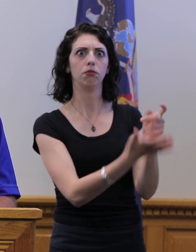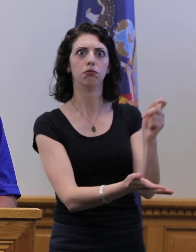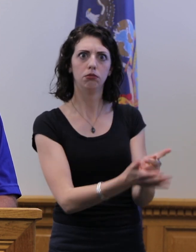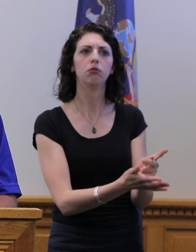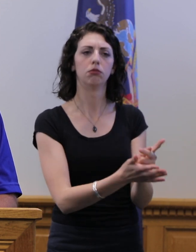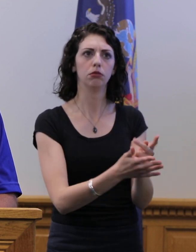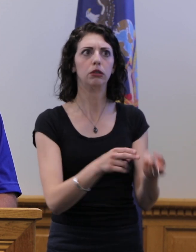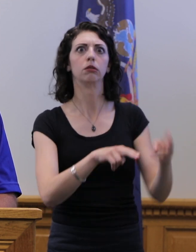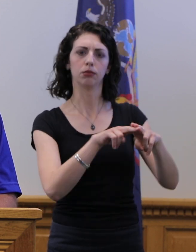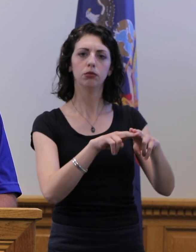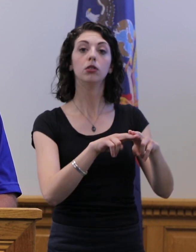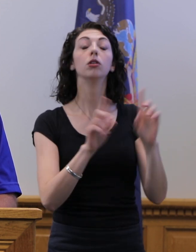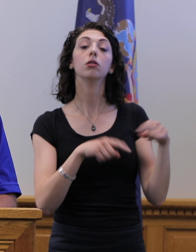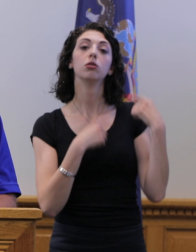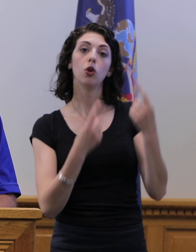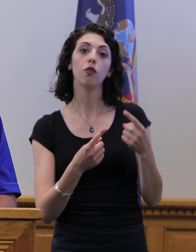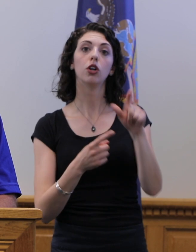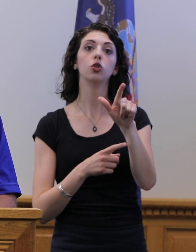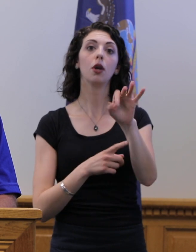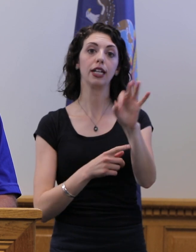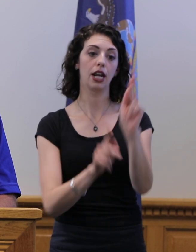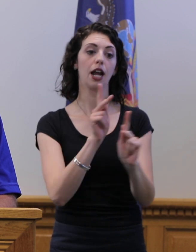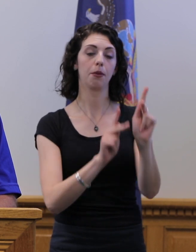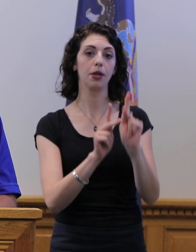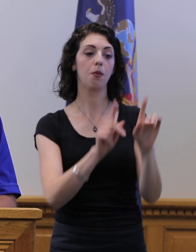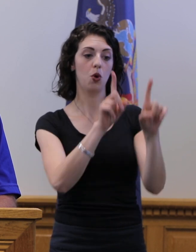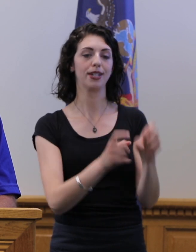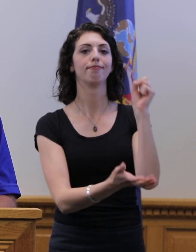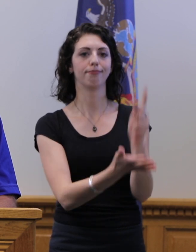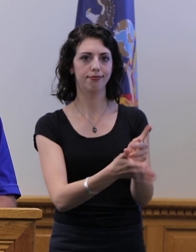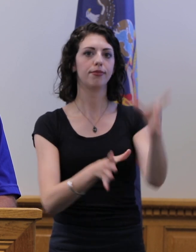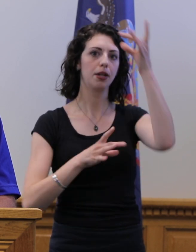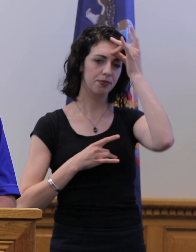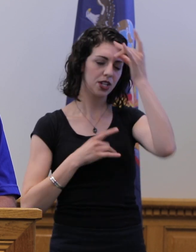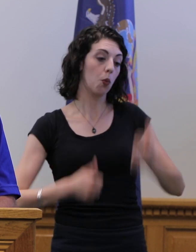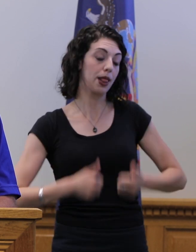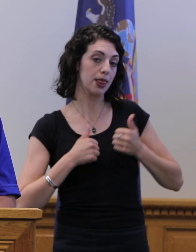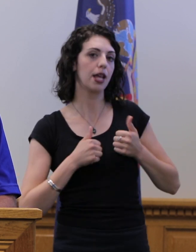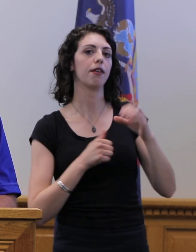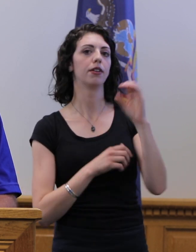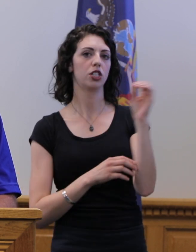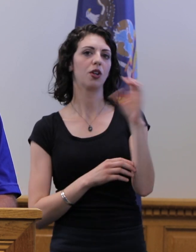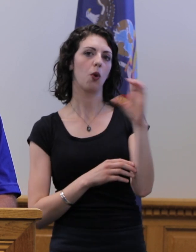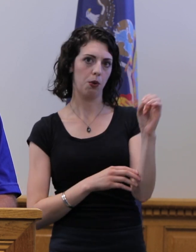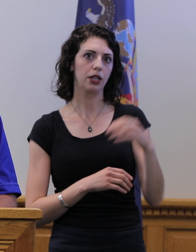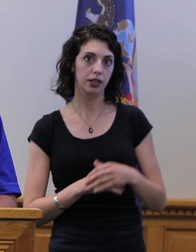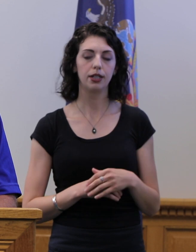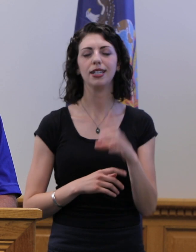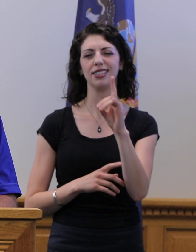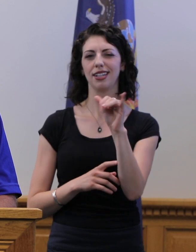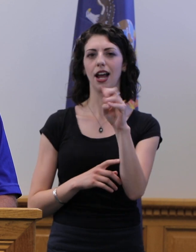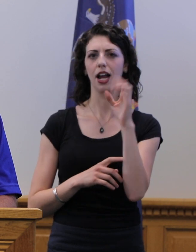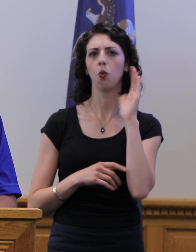New York. So far, there are 29 employees who have tested positive who live in Oswego County. Diane will